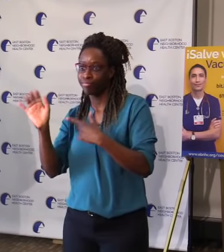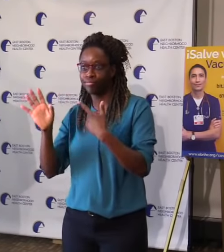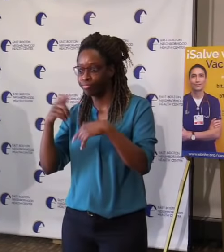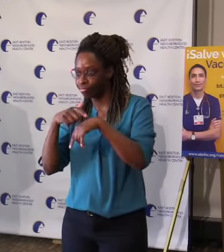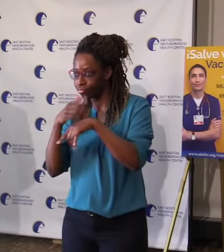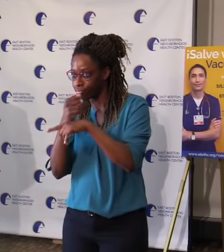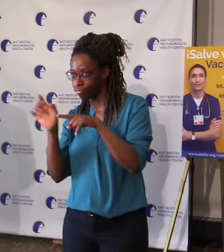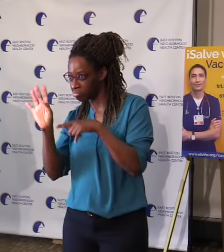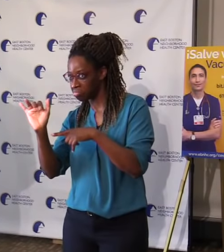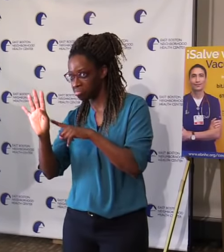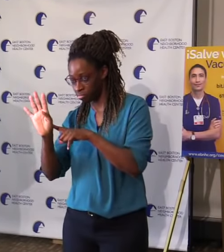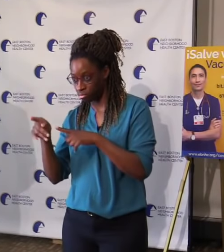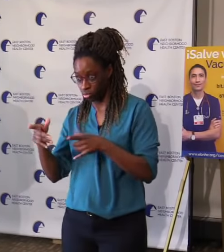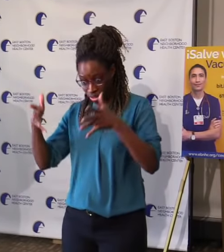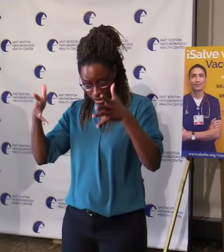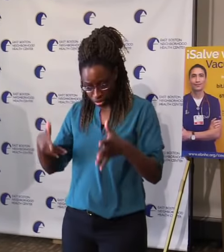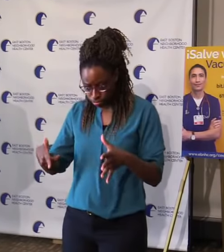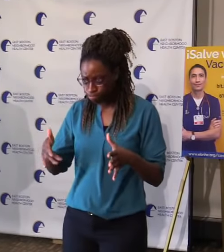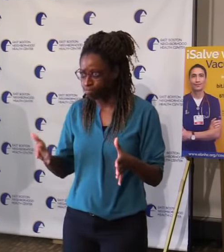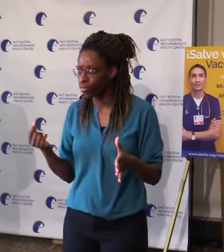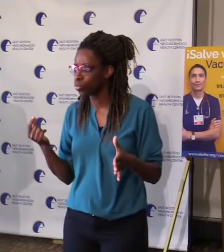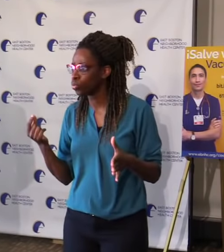the more people